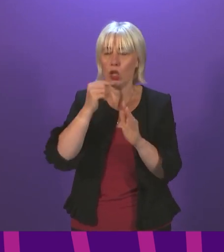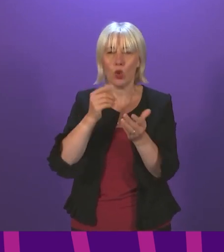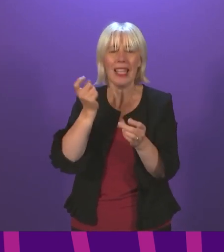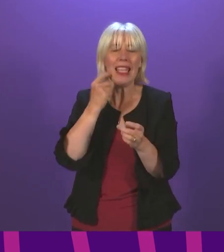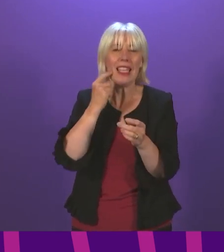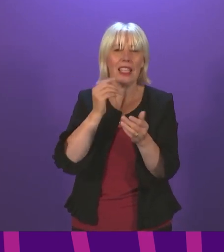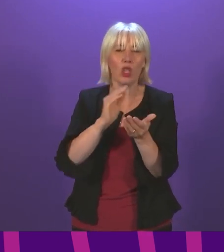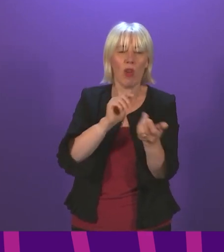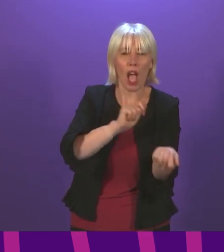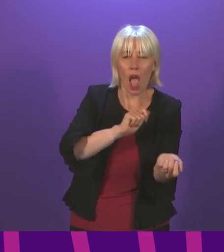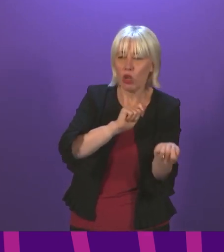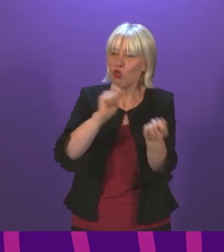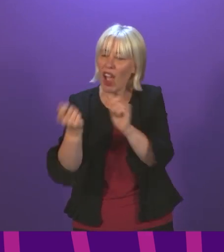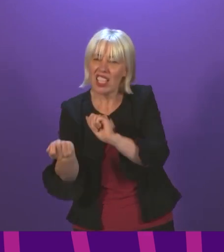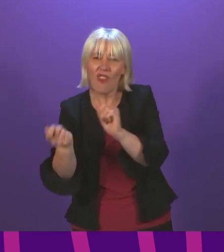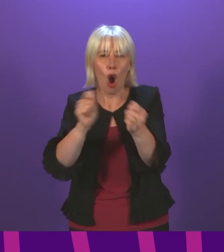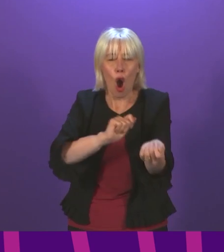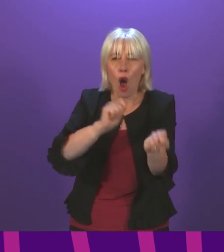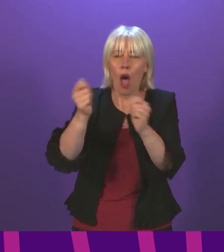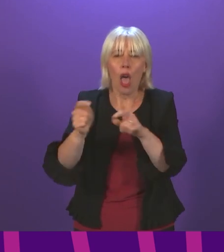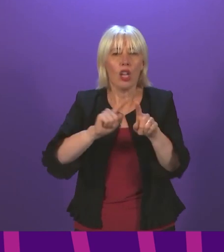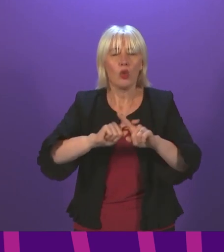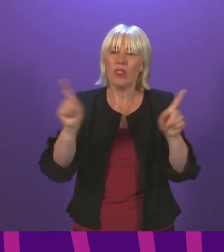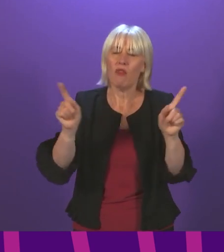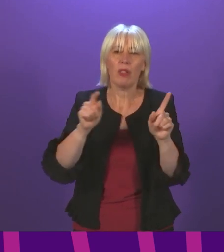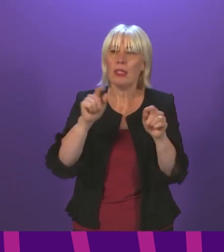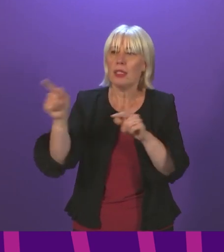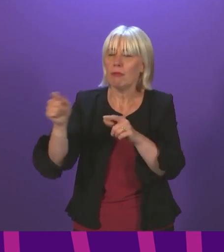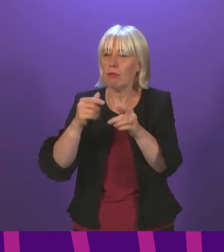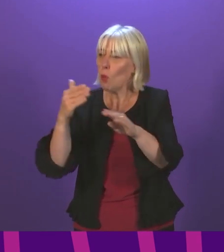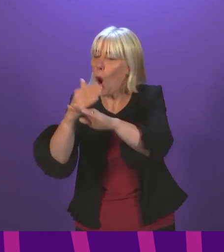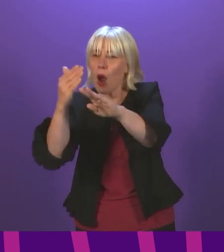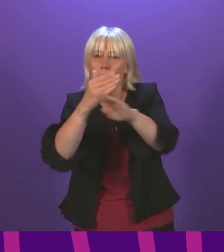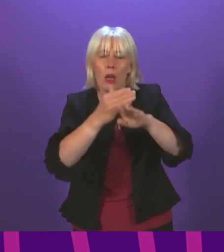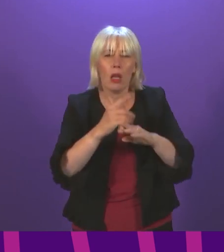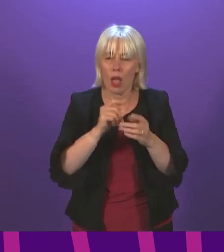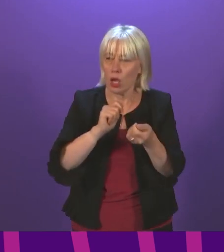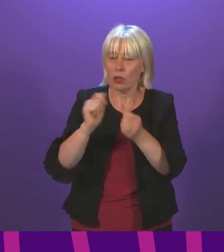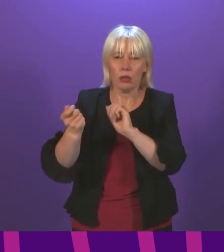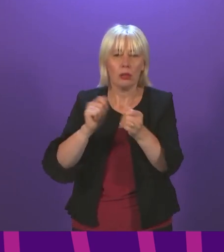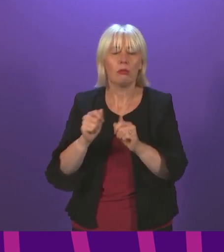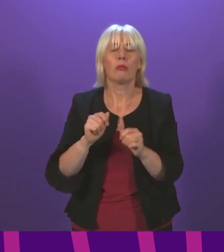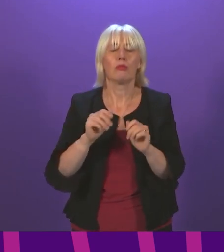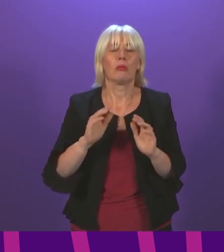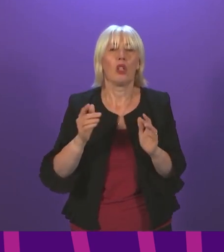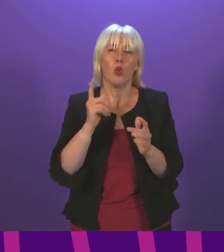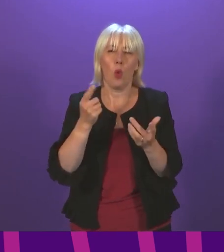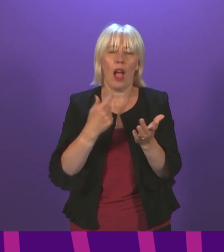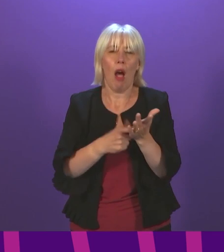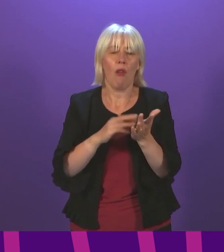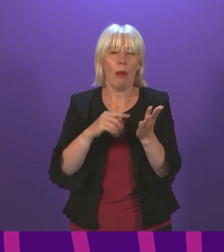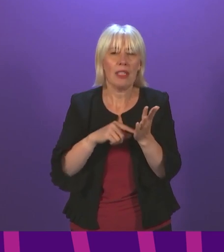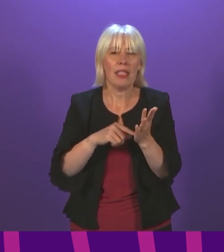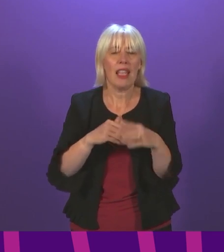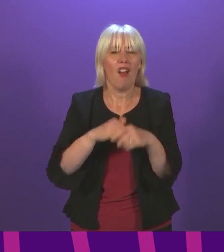commit today to developing an offshore training passport as supported by Friends of the Earth and the RMT? First